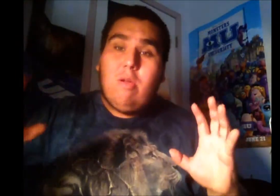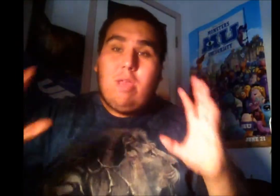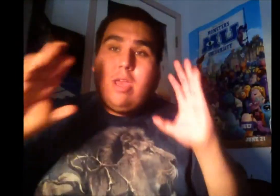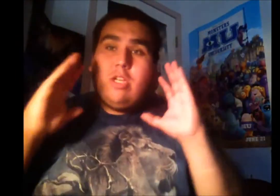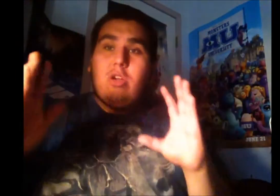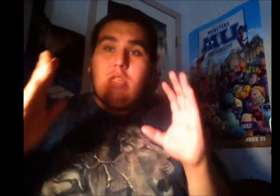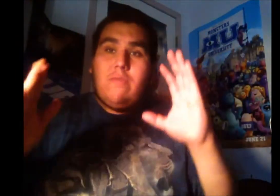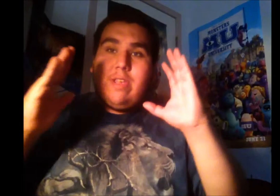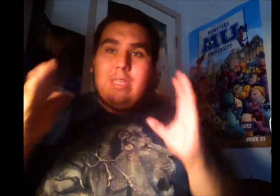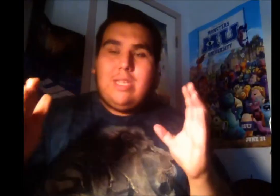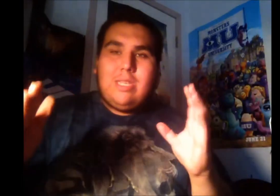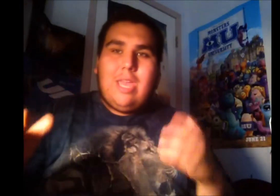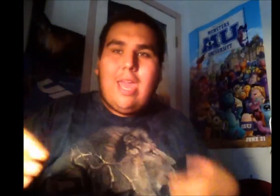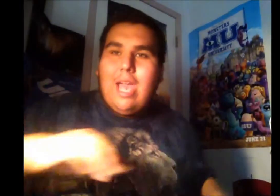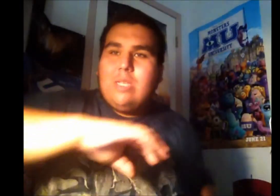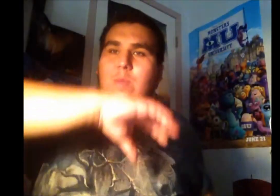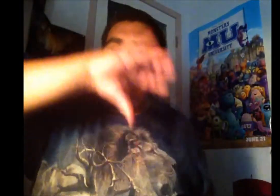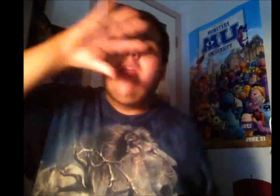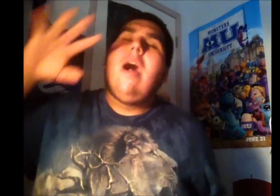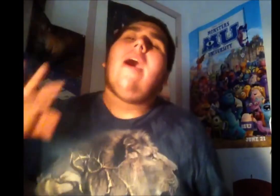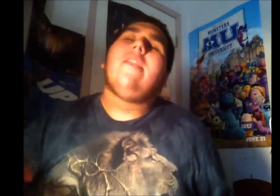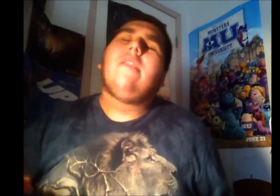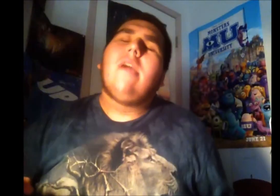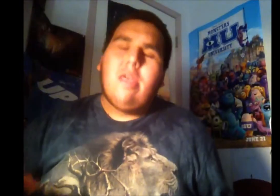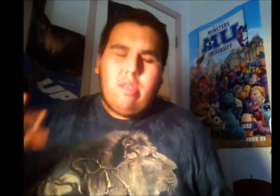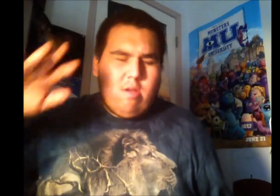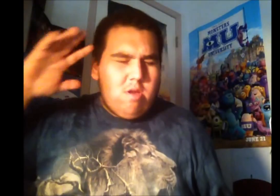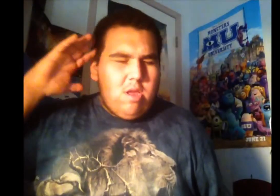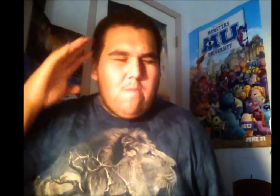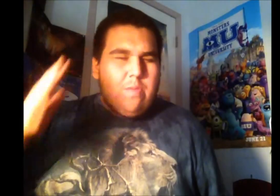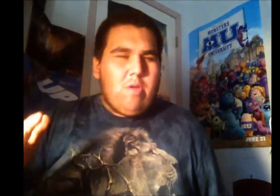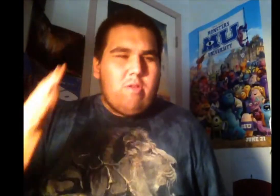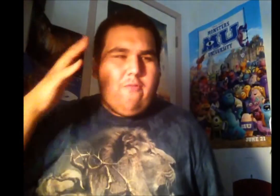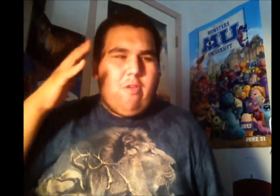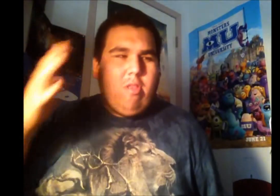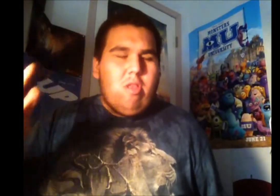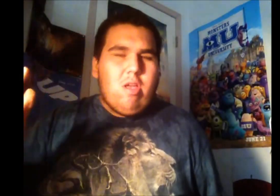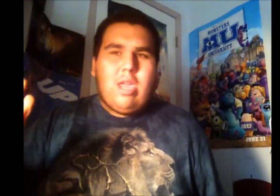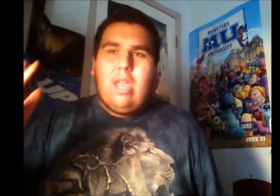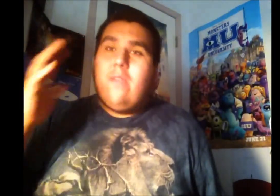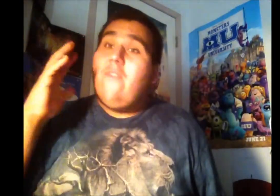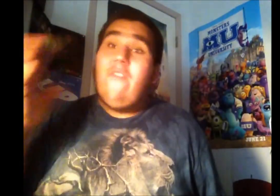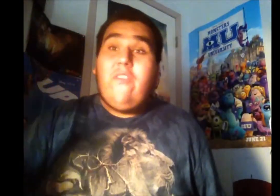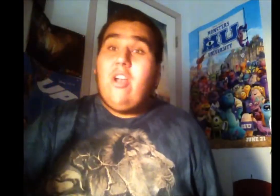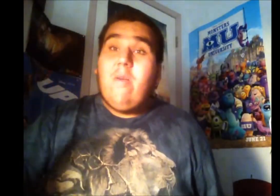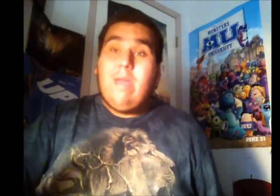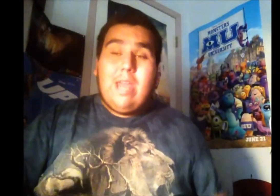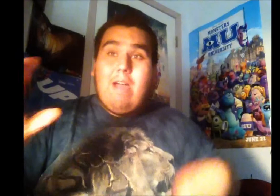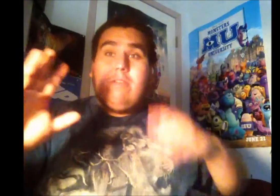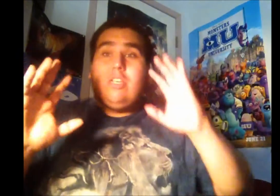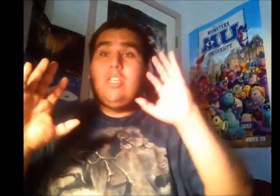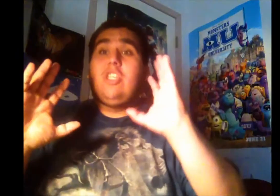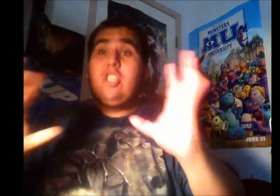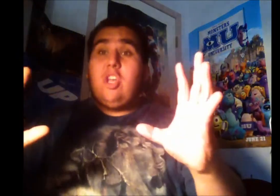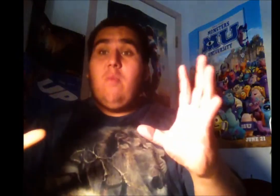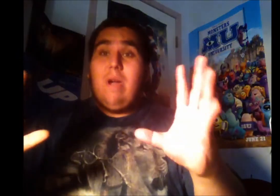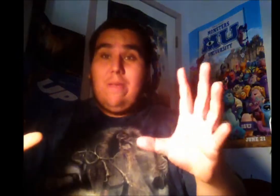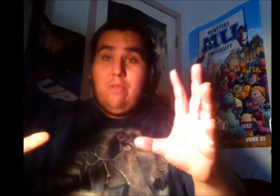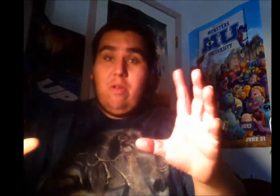Joseph Kaczynski has made another beautiful looking film. And I was just so mind blown.